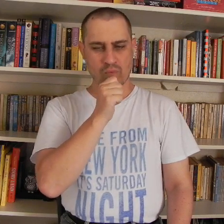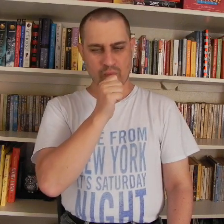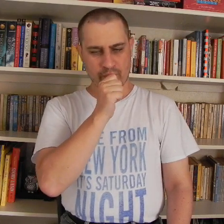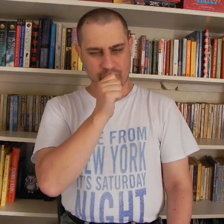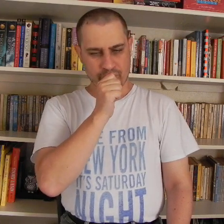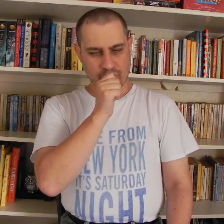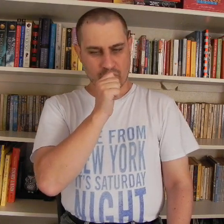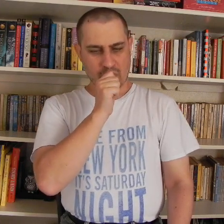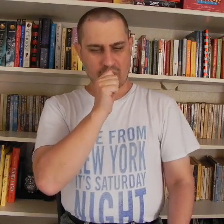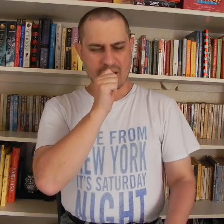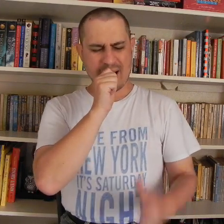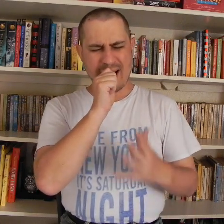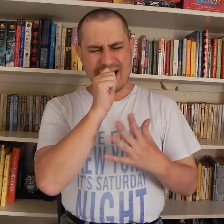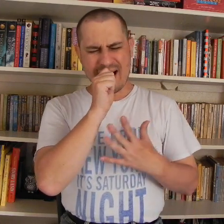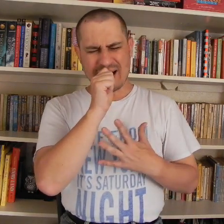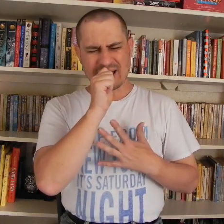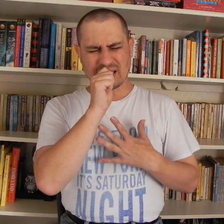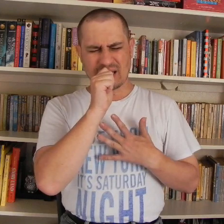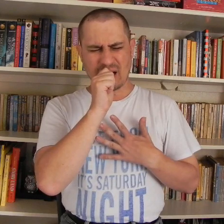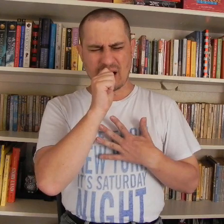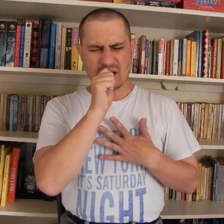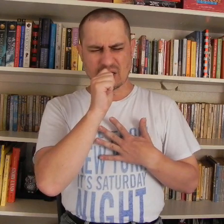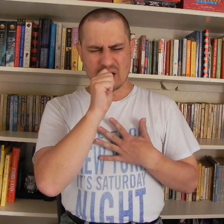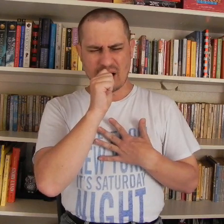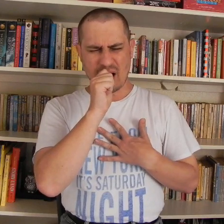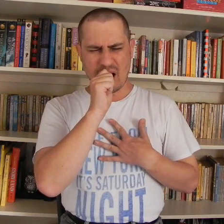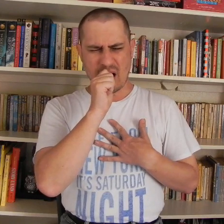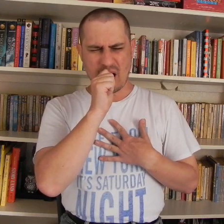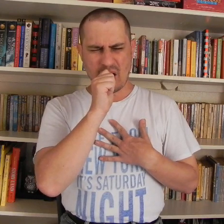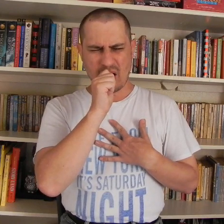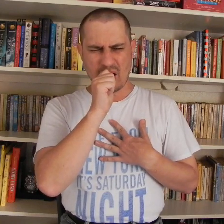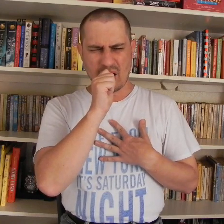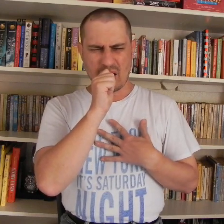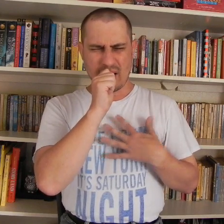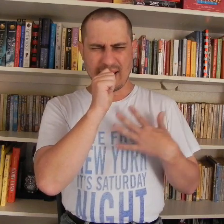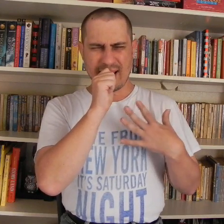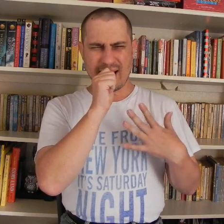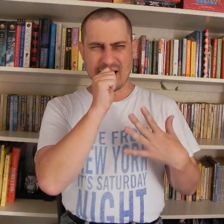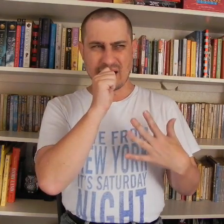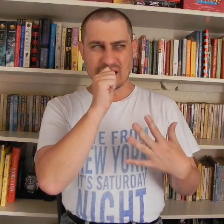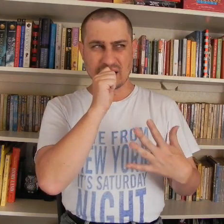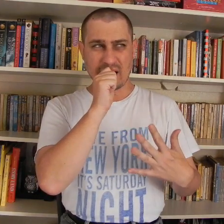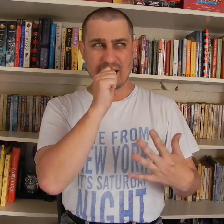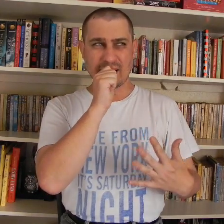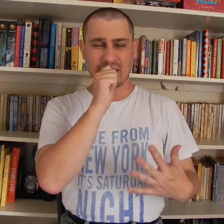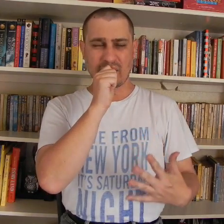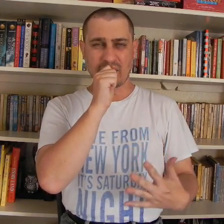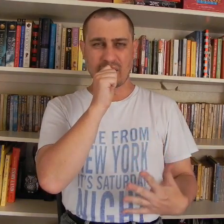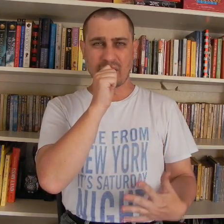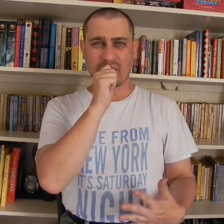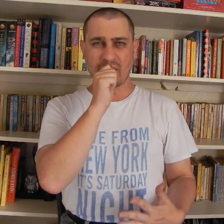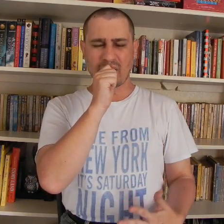Through the summer of life We had each other alone